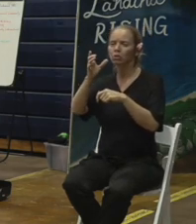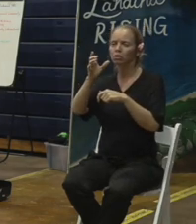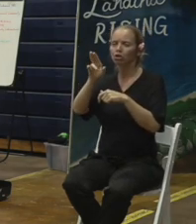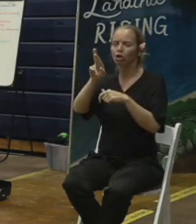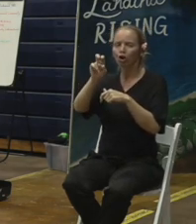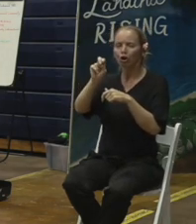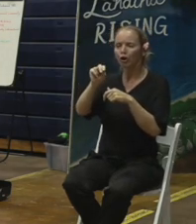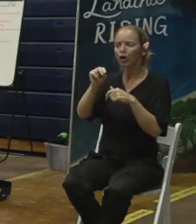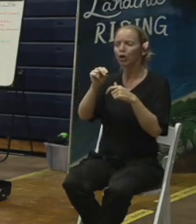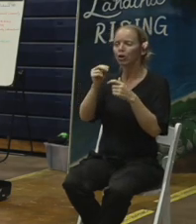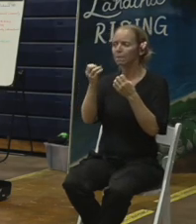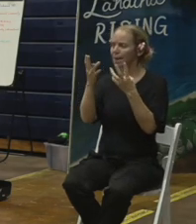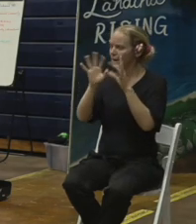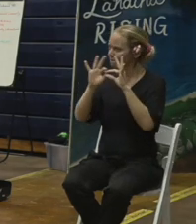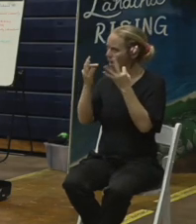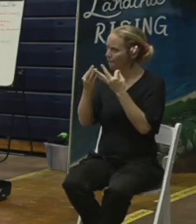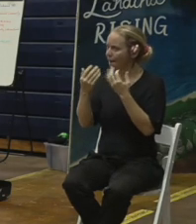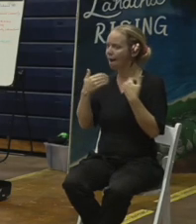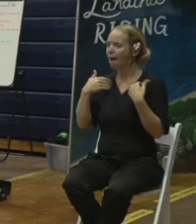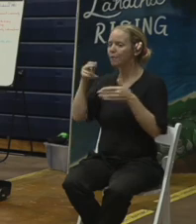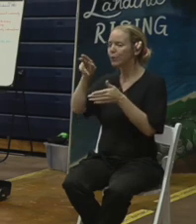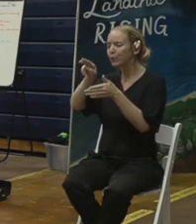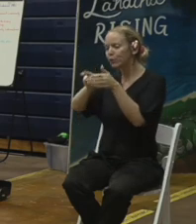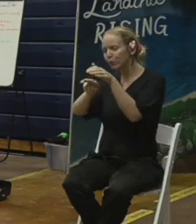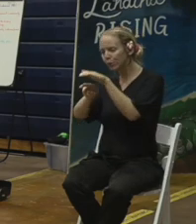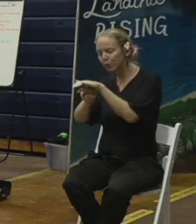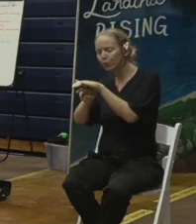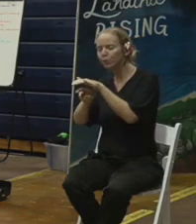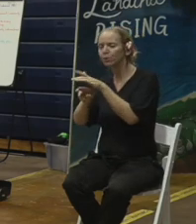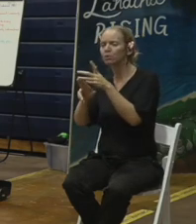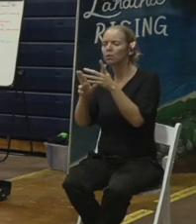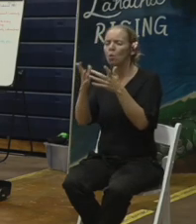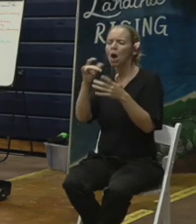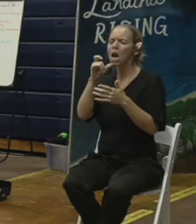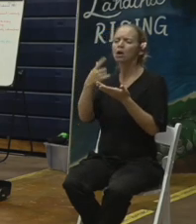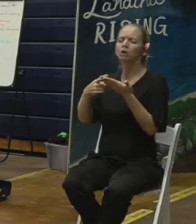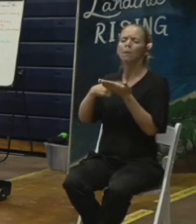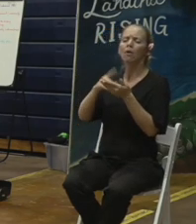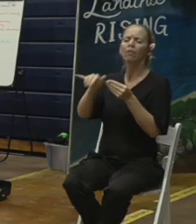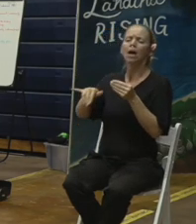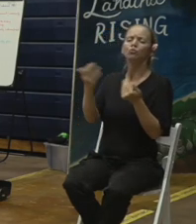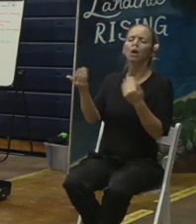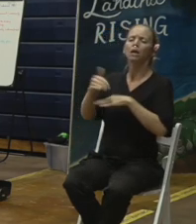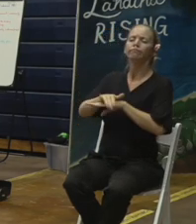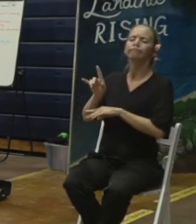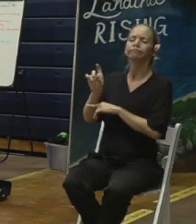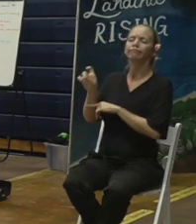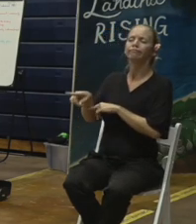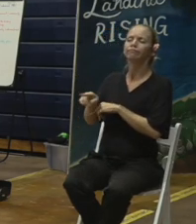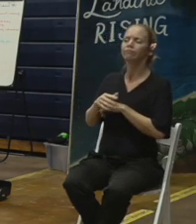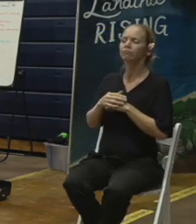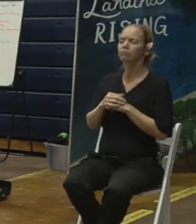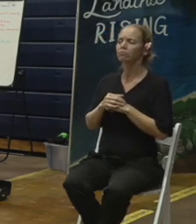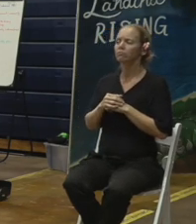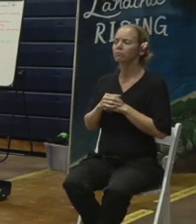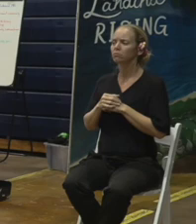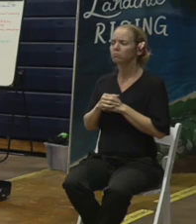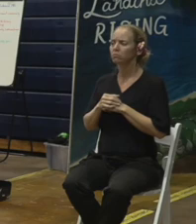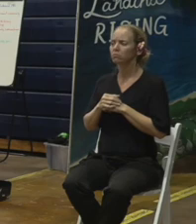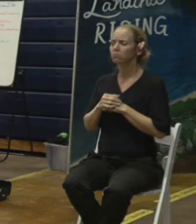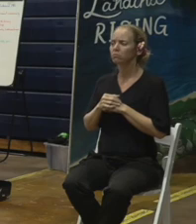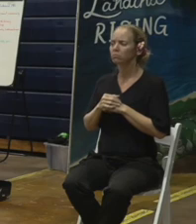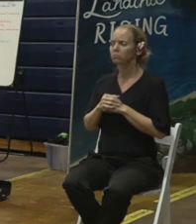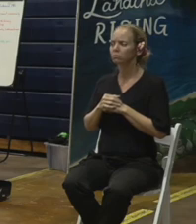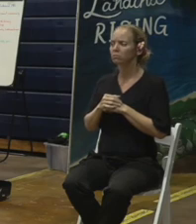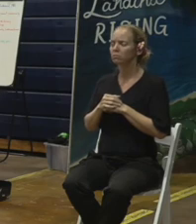families who had their loved ones and ashes there so that question was and the paper also says most